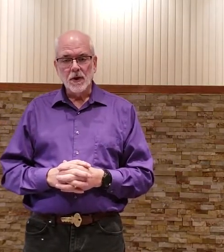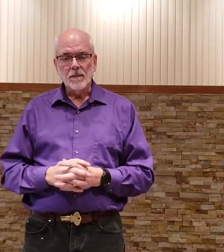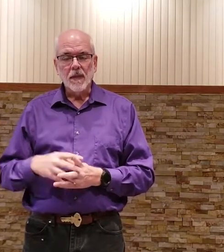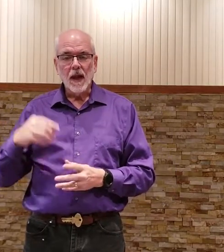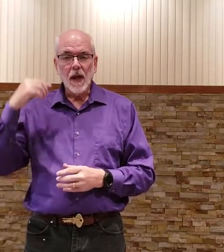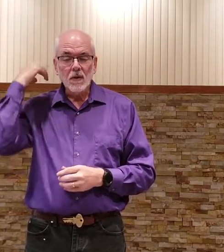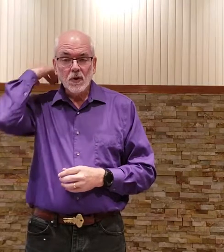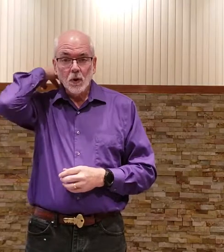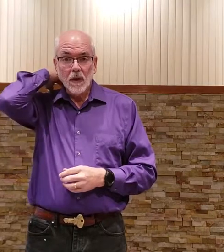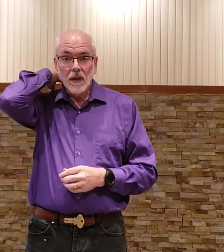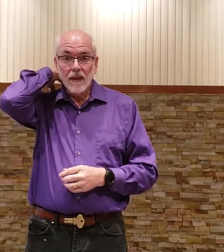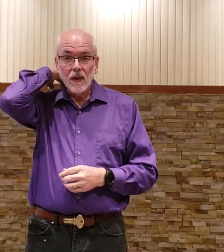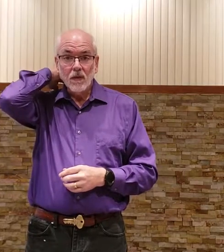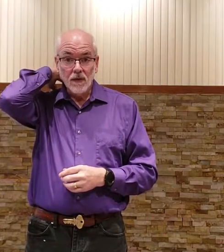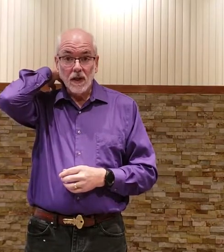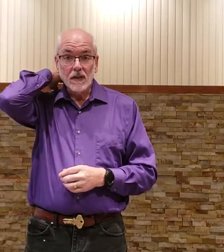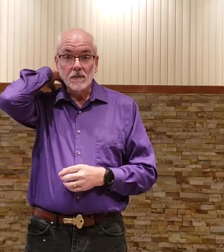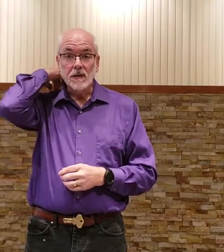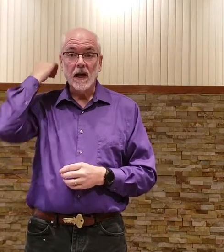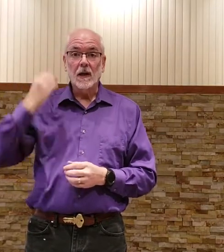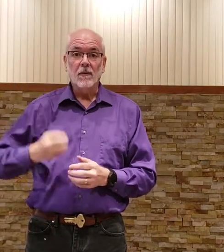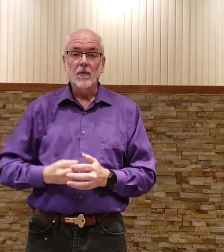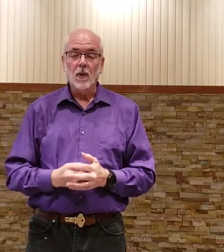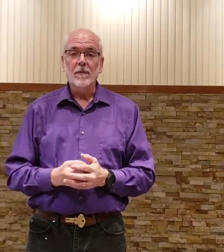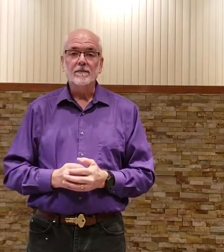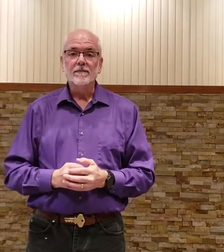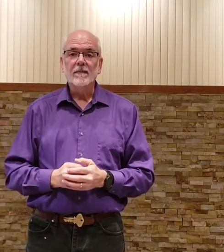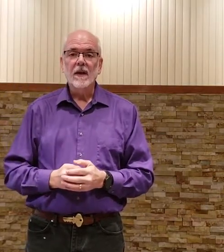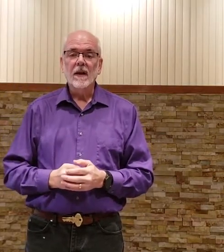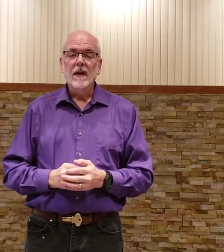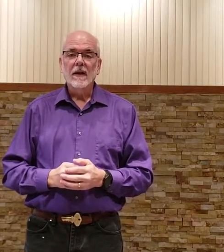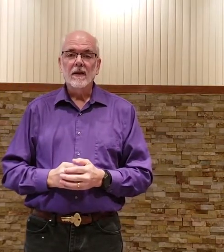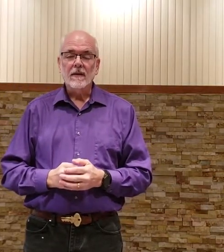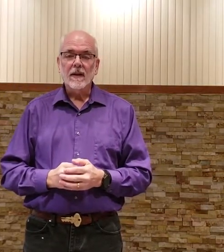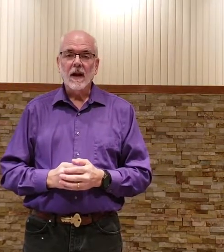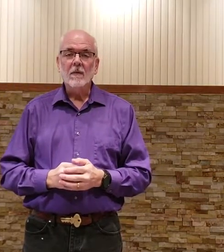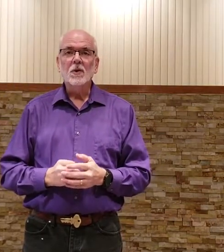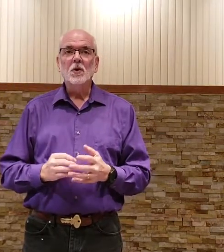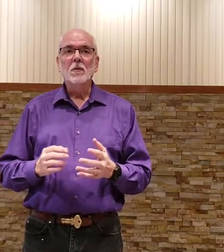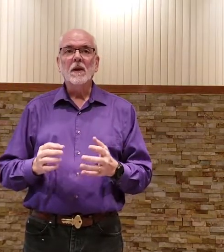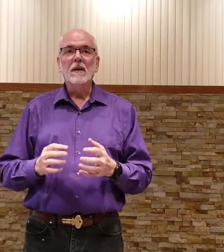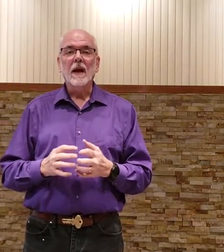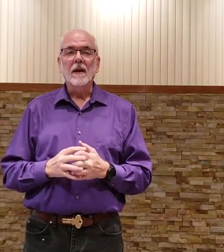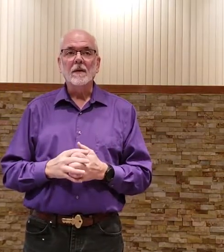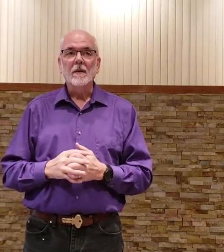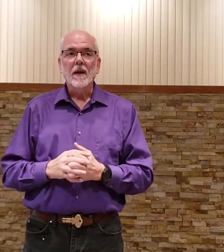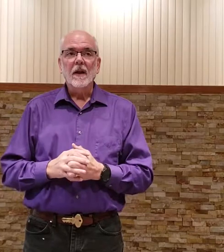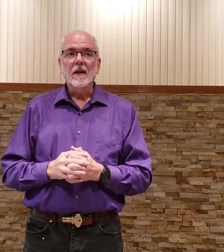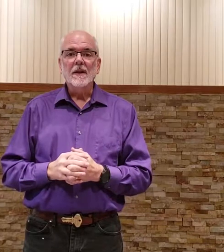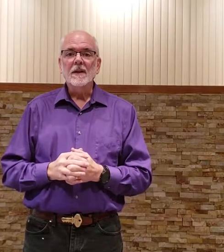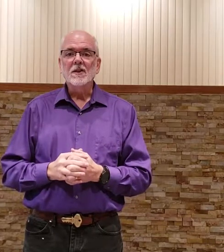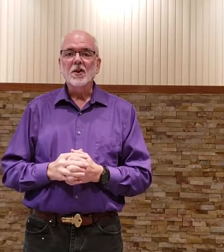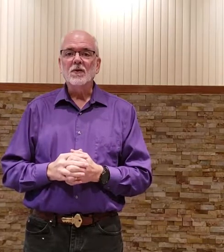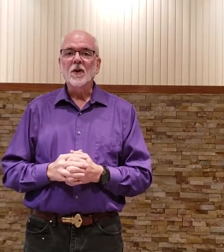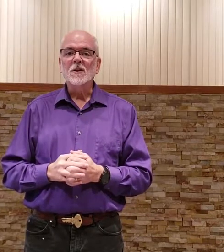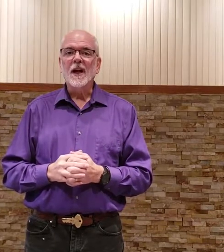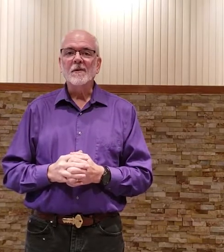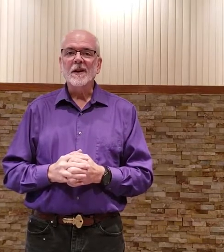I'm assuming that you've done some signing before I'm assuming that this isn't your first time at